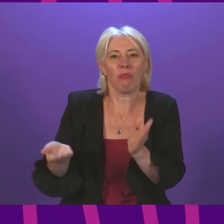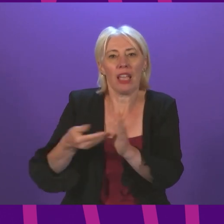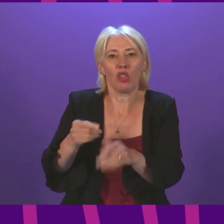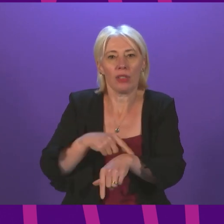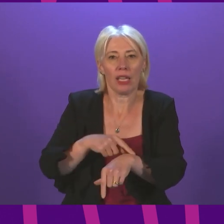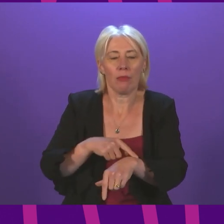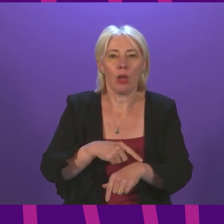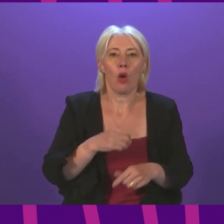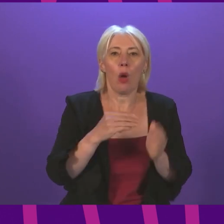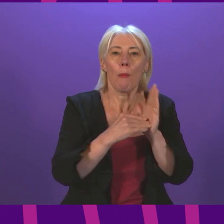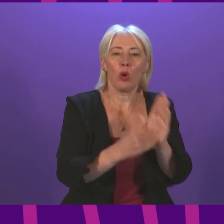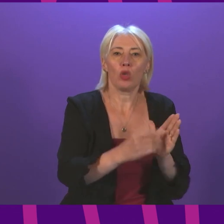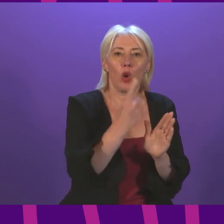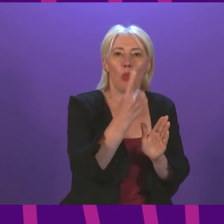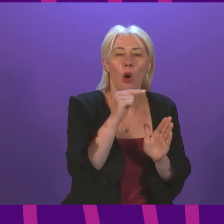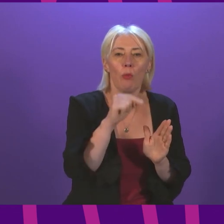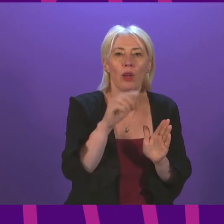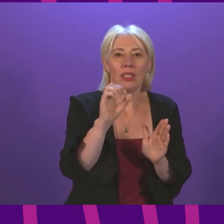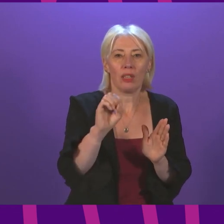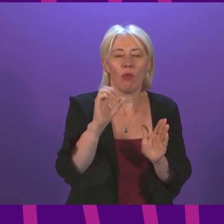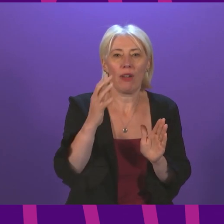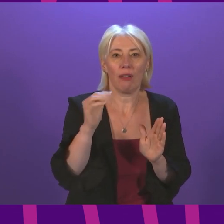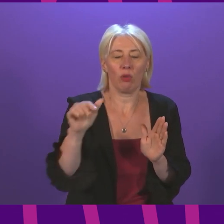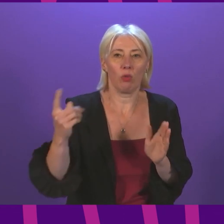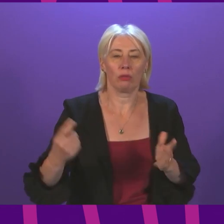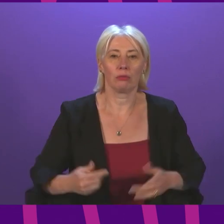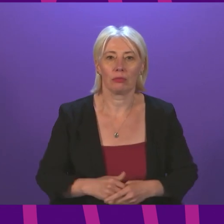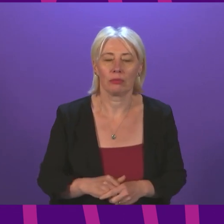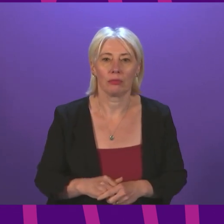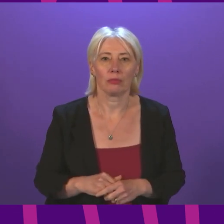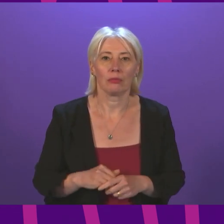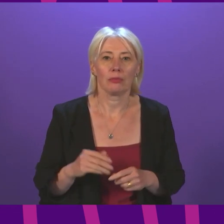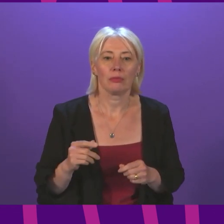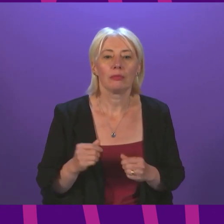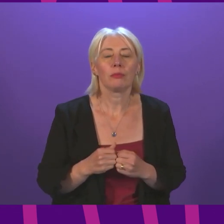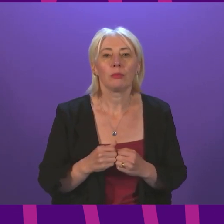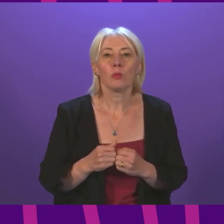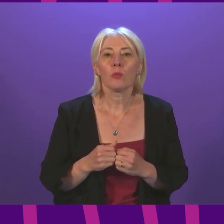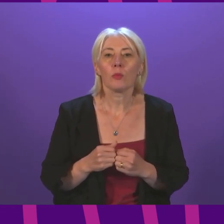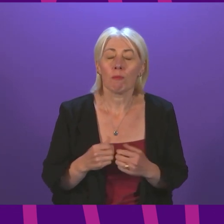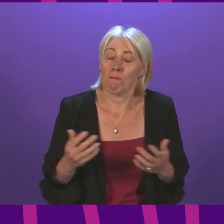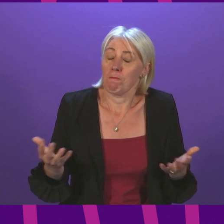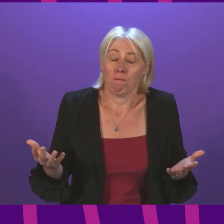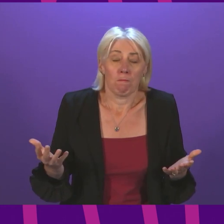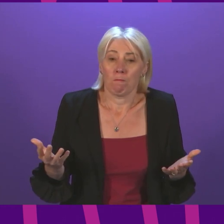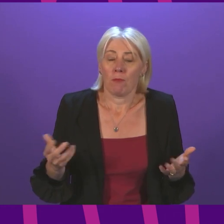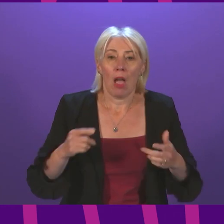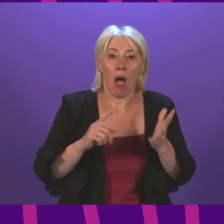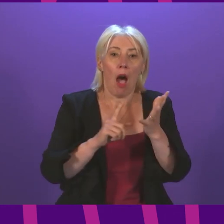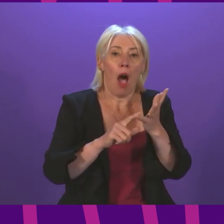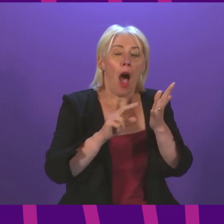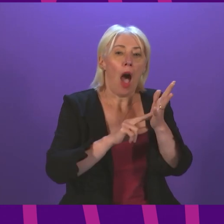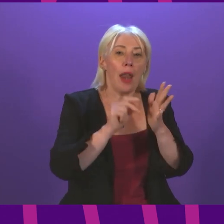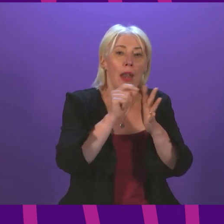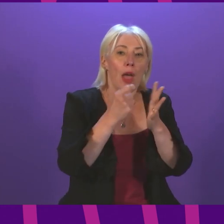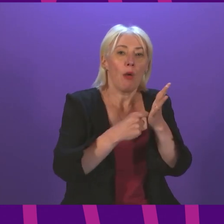1405.1 for around seven minutes? Thank you. Thank you very much, deputy presiding officer, unprecedented. It's a word which has been